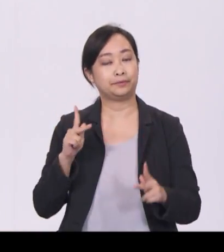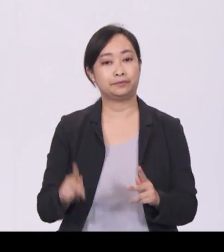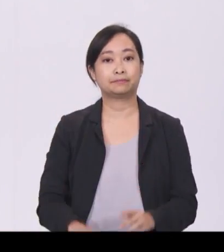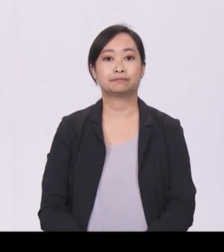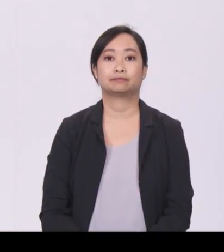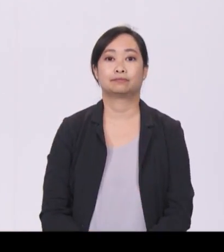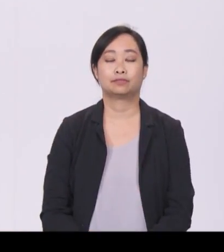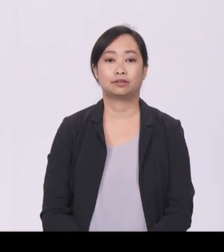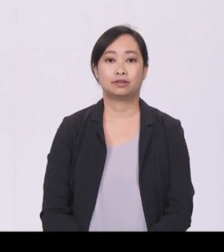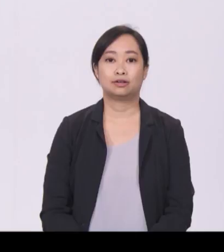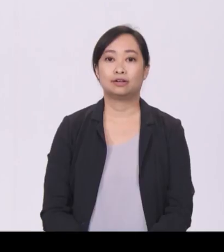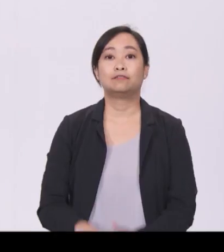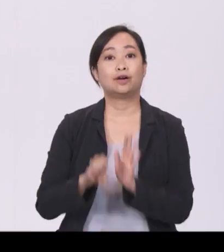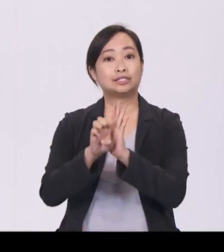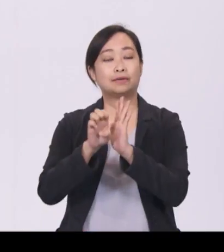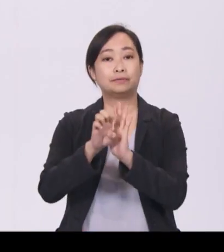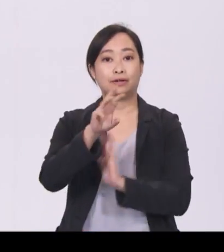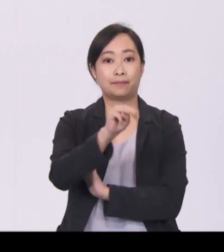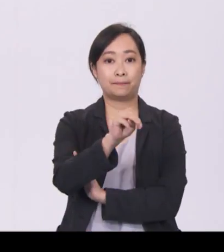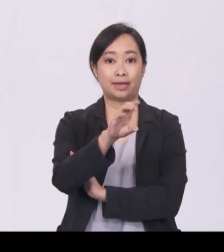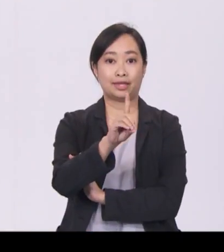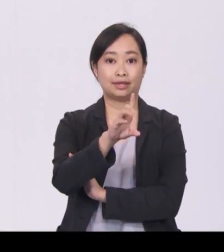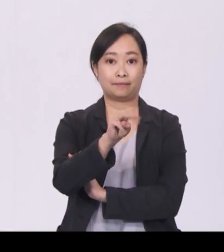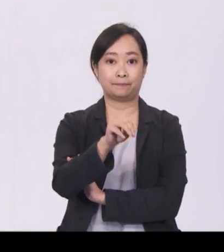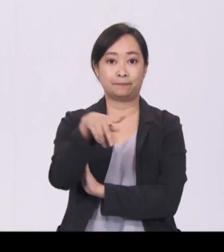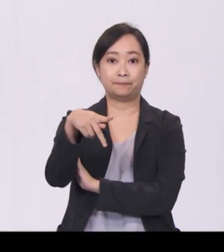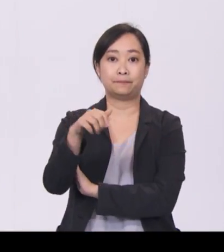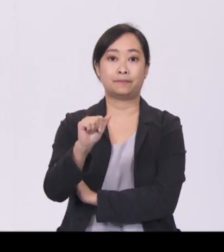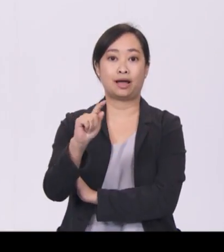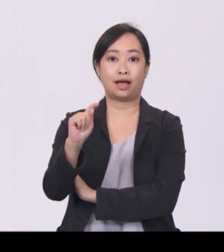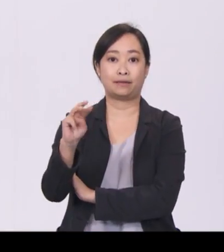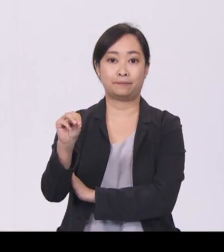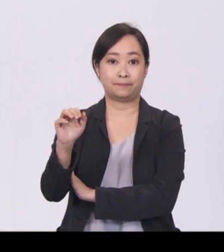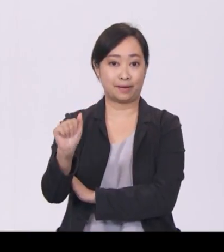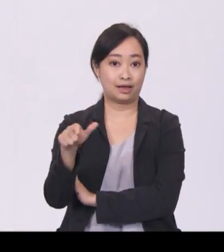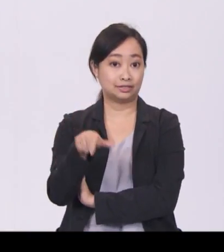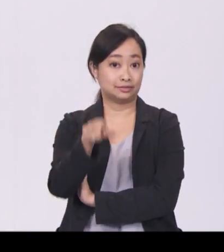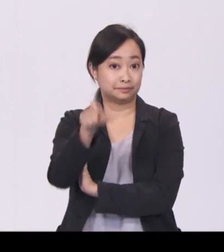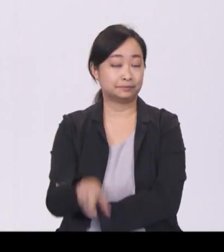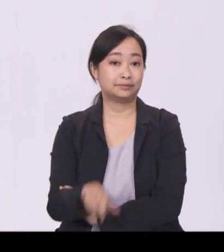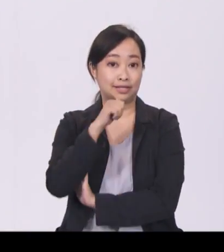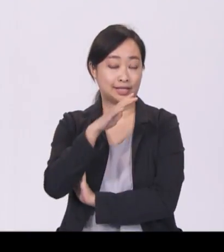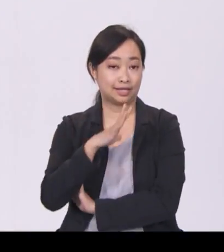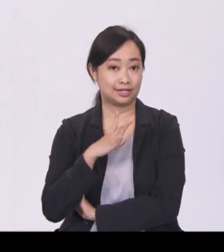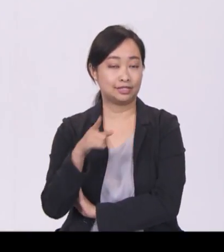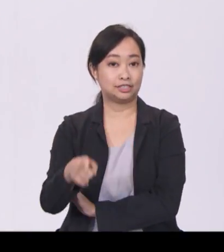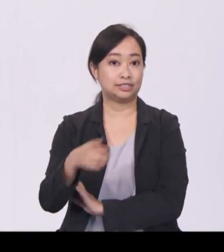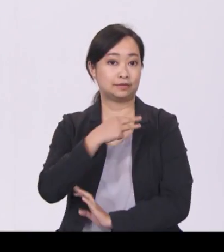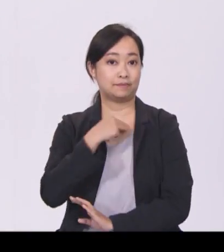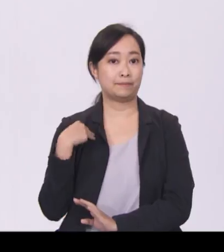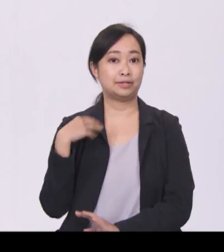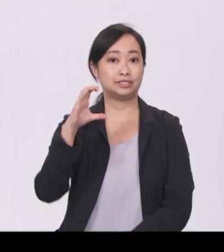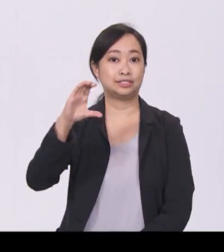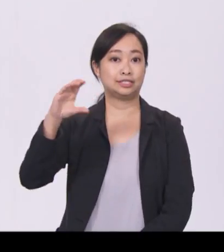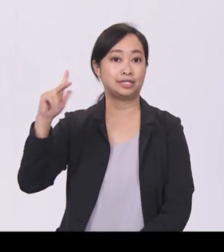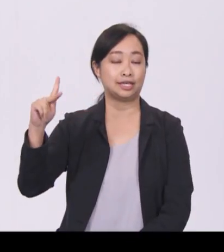Take Madam Padma, for example. Madam Padma has been a member of the Cho Chukang Residence Committee for almost two decades.